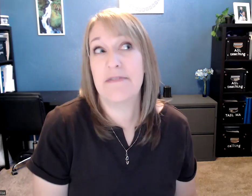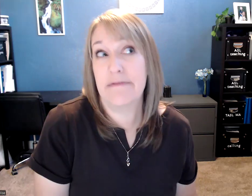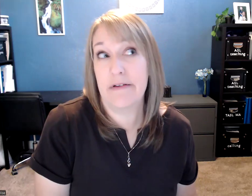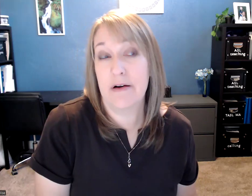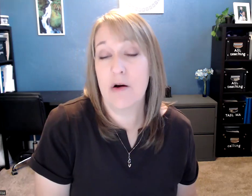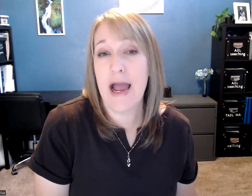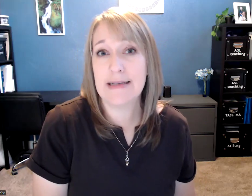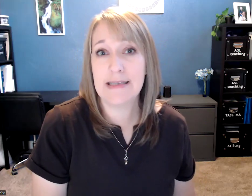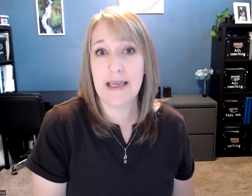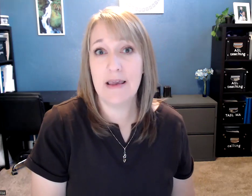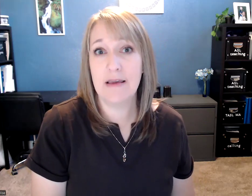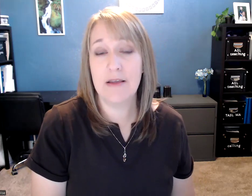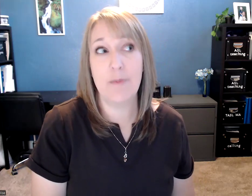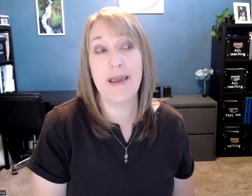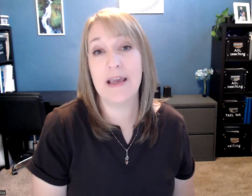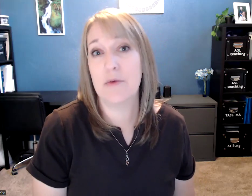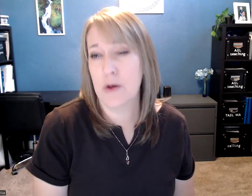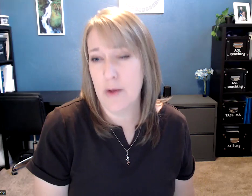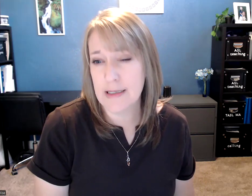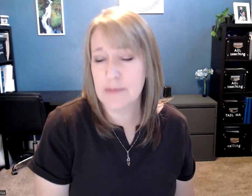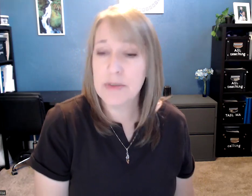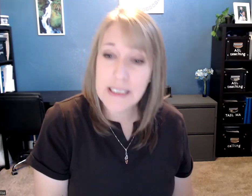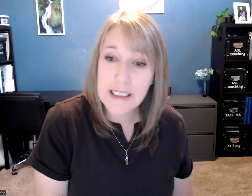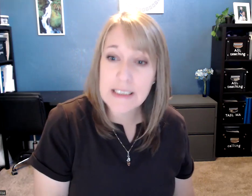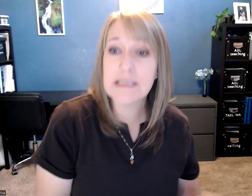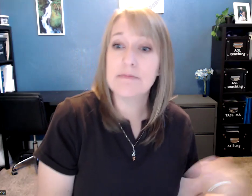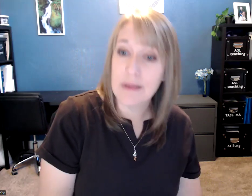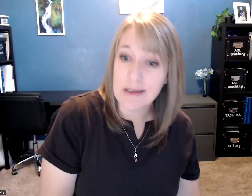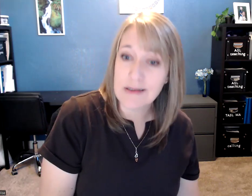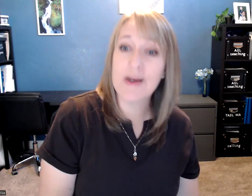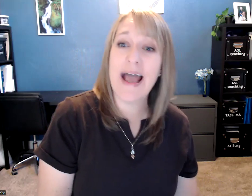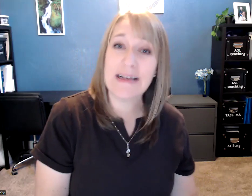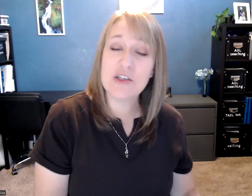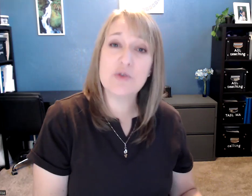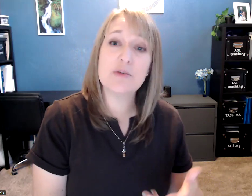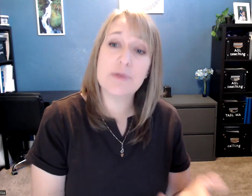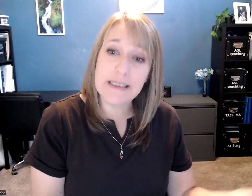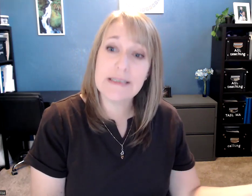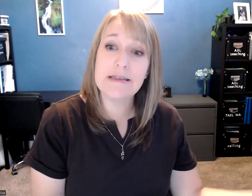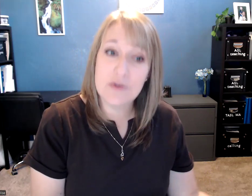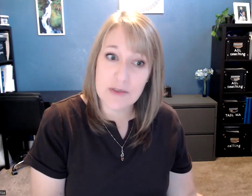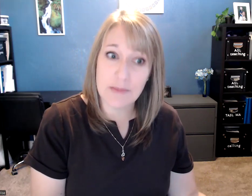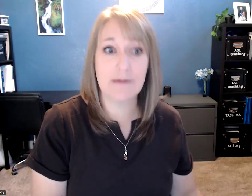favor or asking, you know, making a request, please this. I want to ask you to please do something.